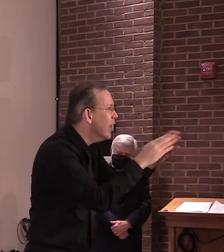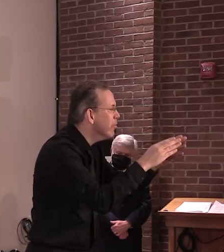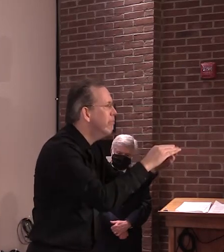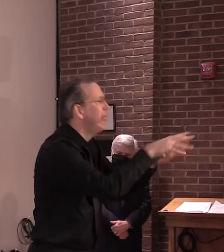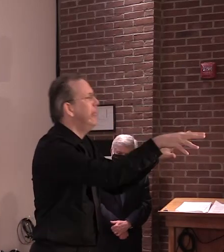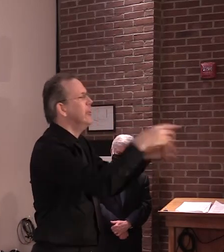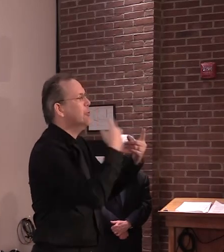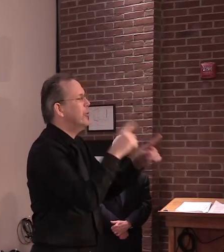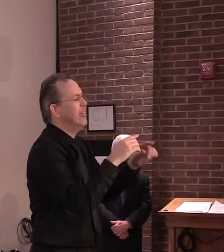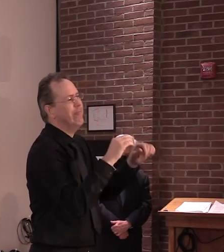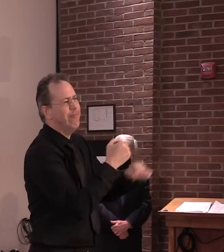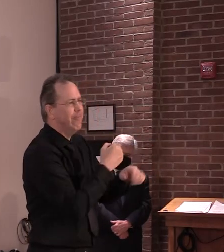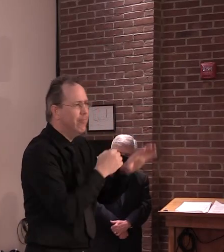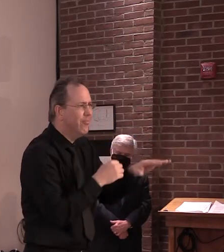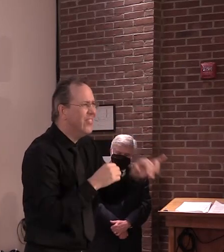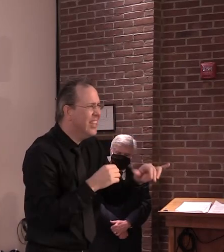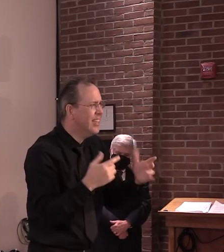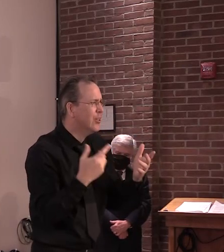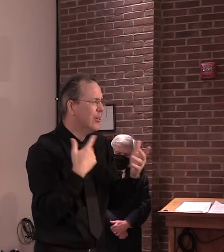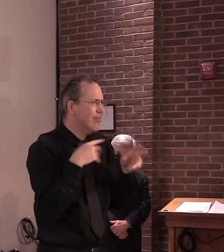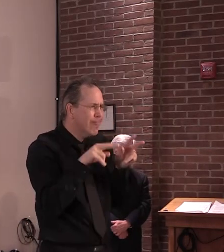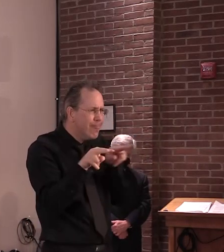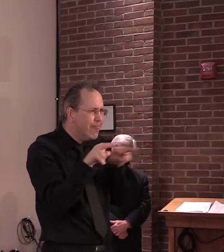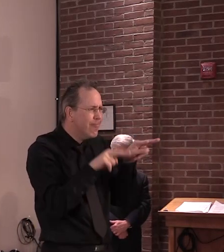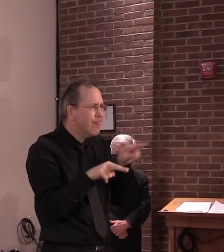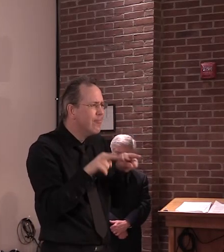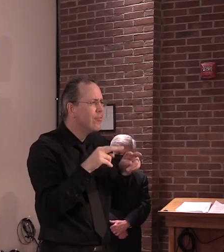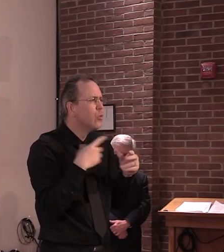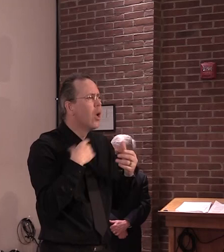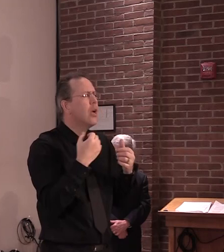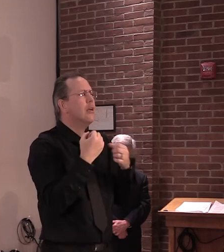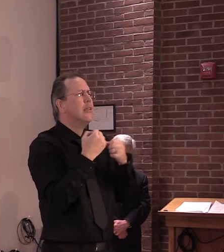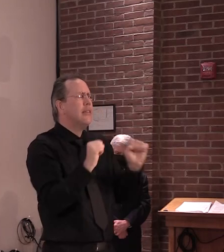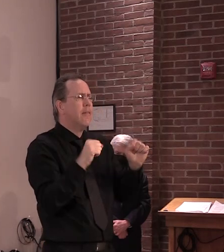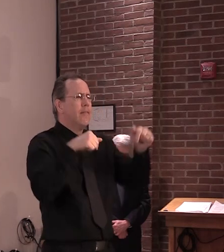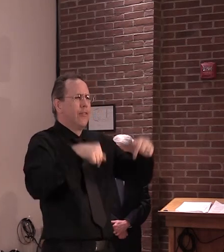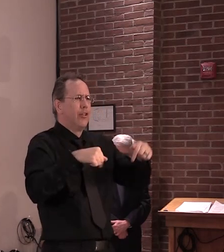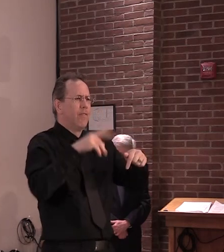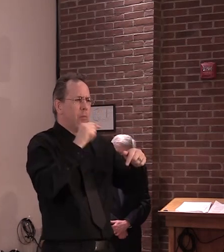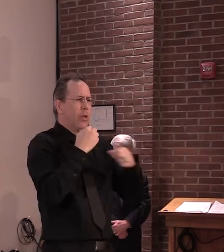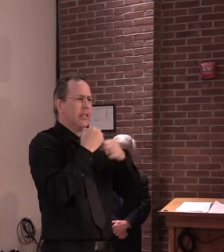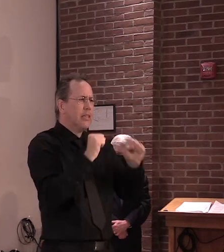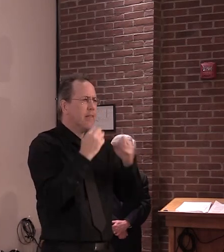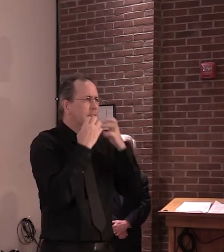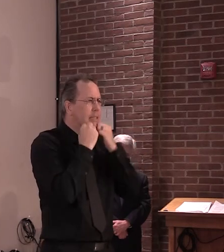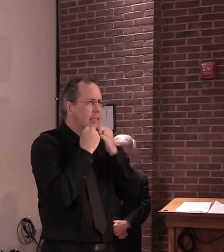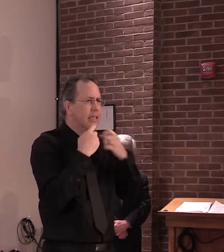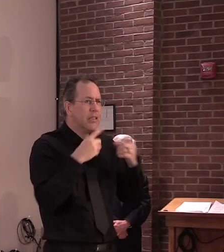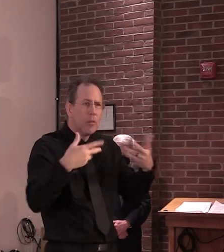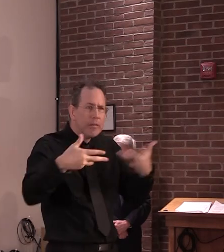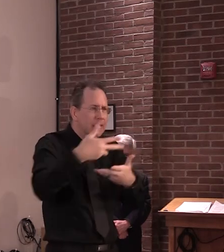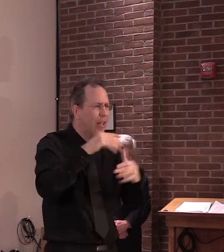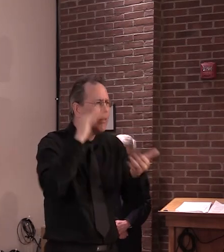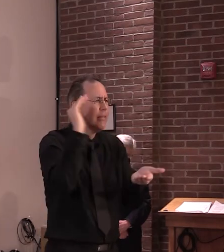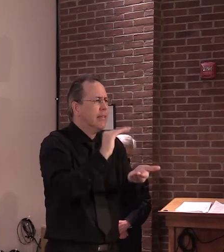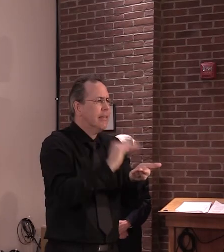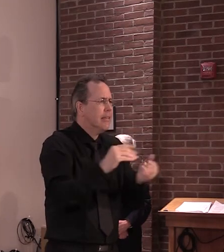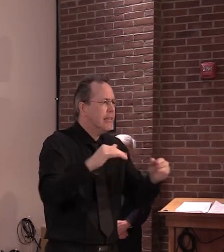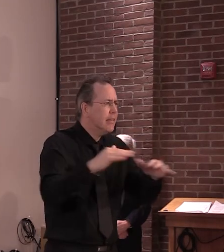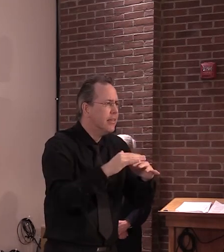congregate again in terms of these congregate settings, whether you talk 10, 25, 50, what have you,